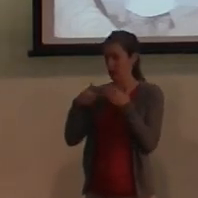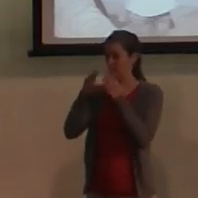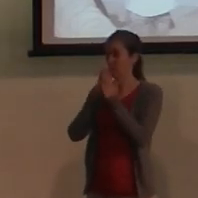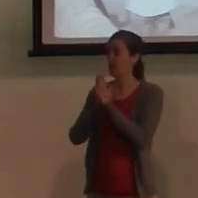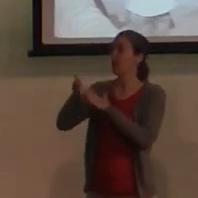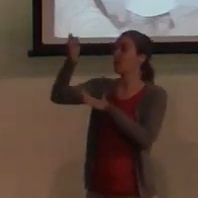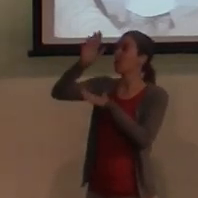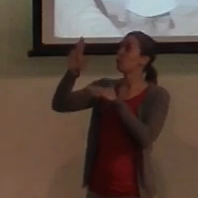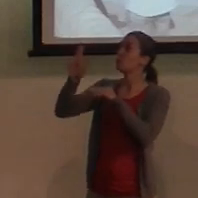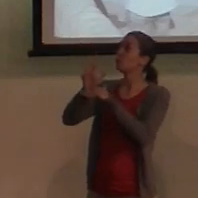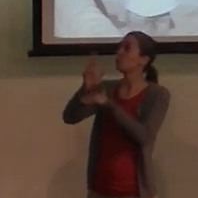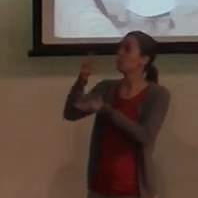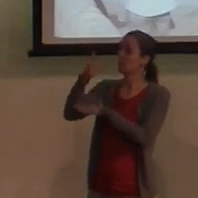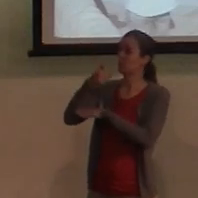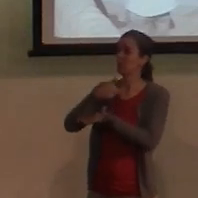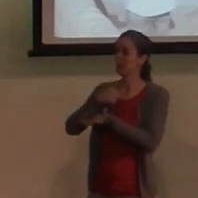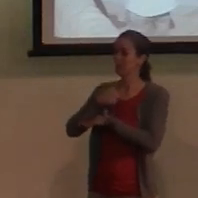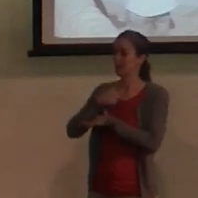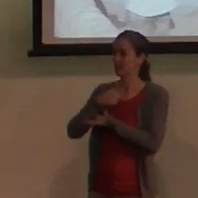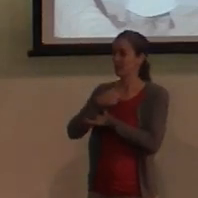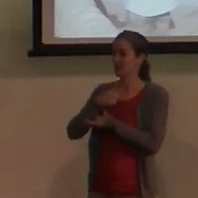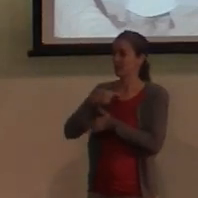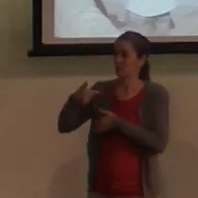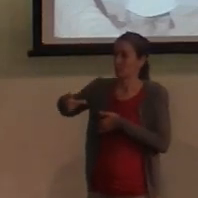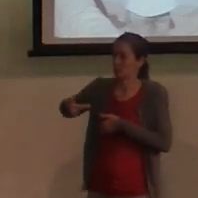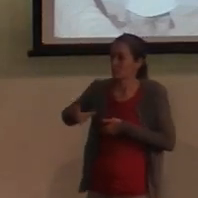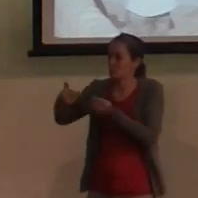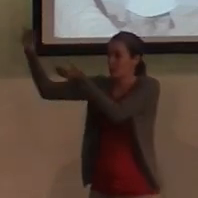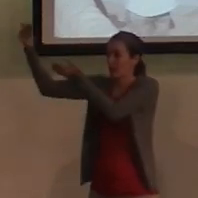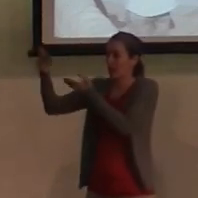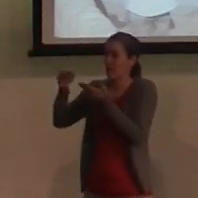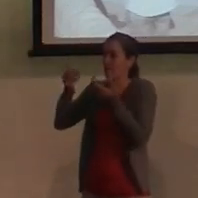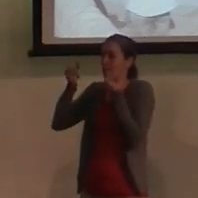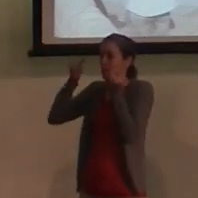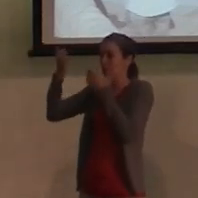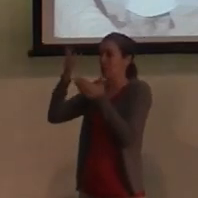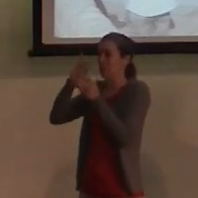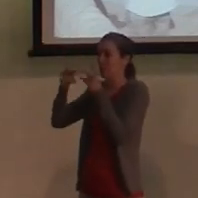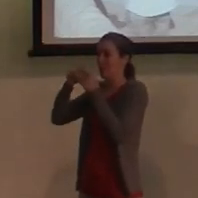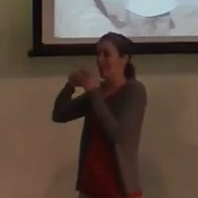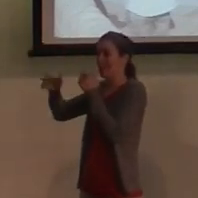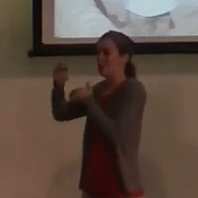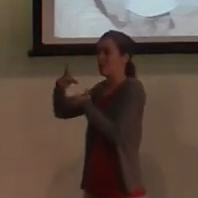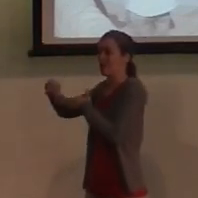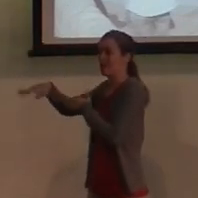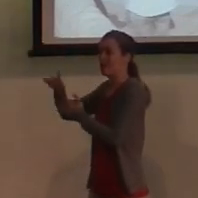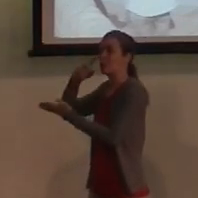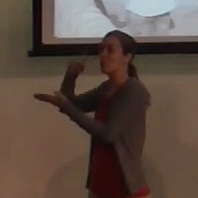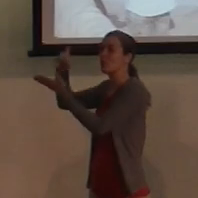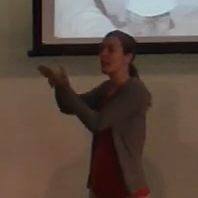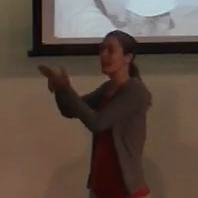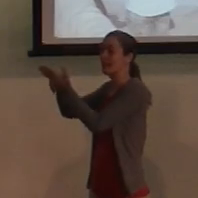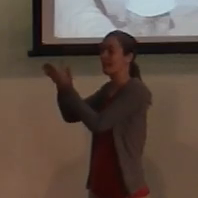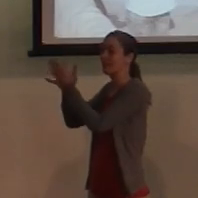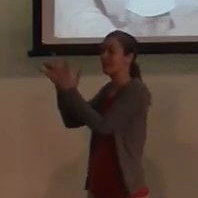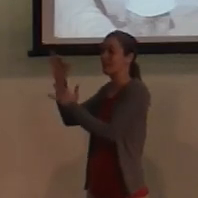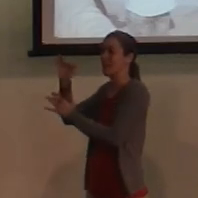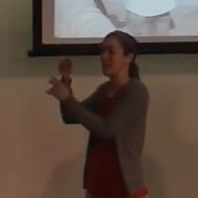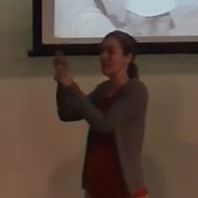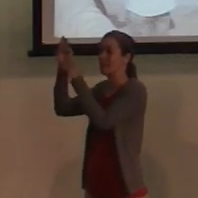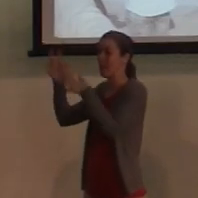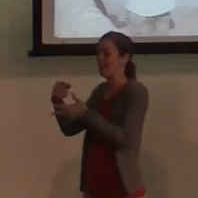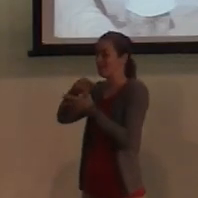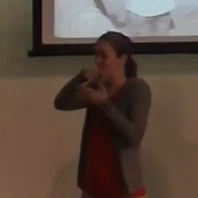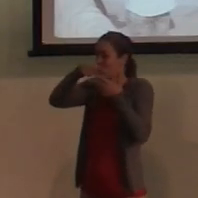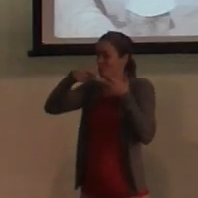use me as an instrument to bring as many people into the kingdom to recognize Jesus as the Messiah. And so